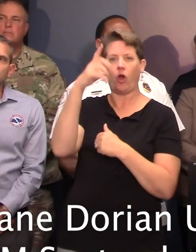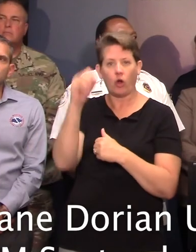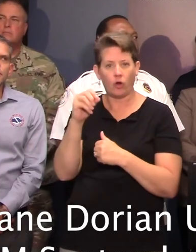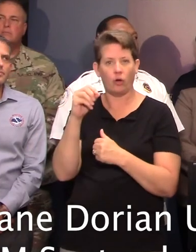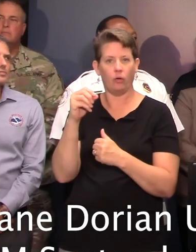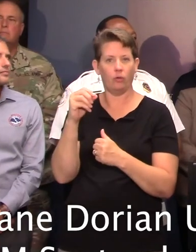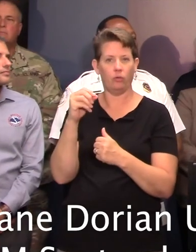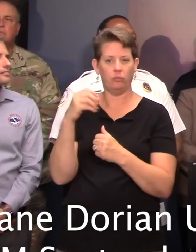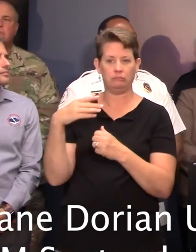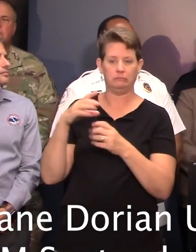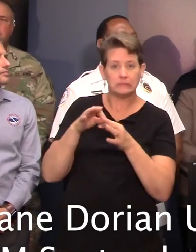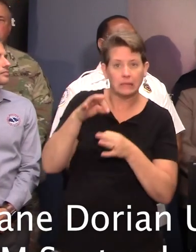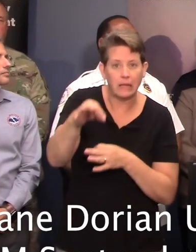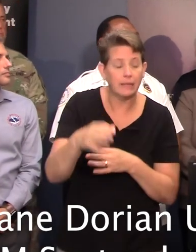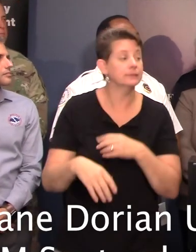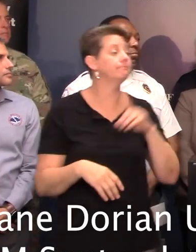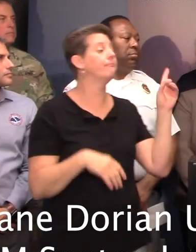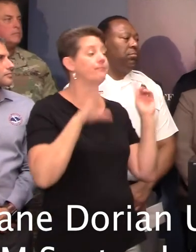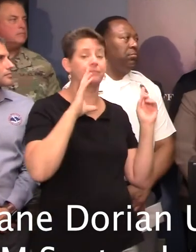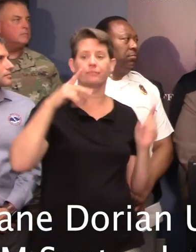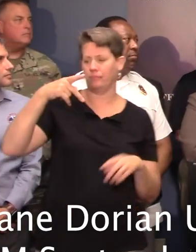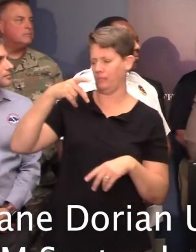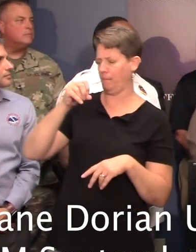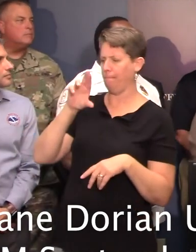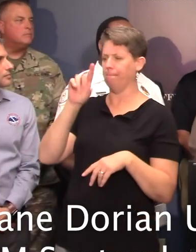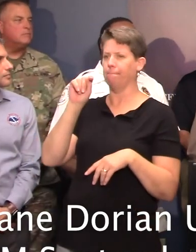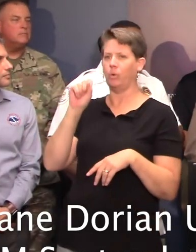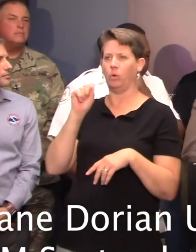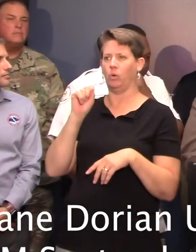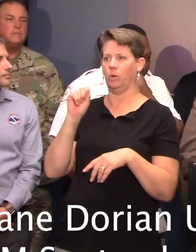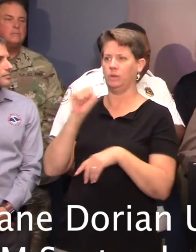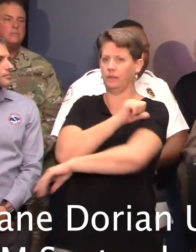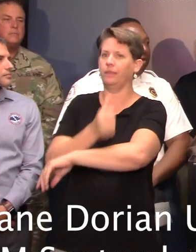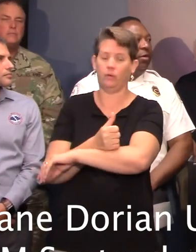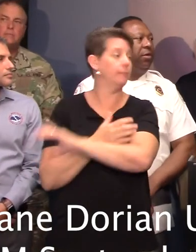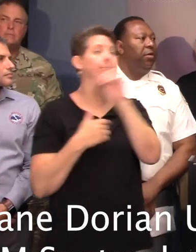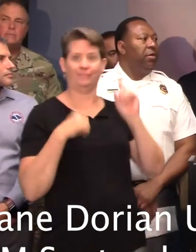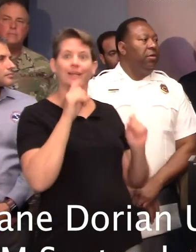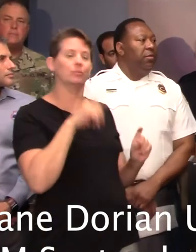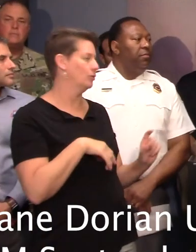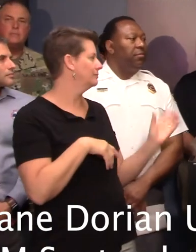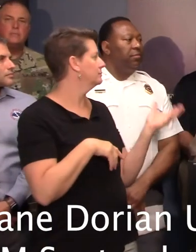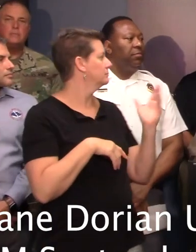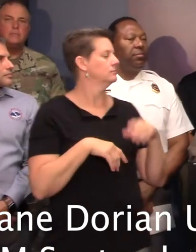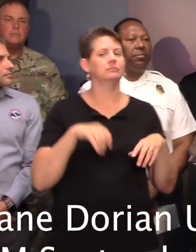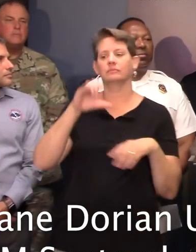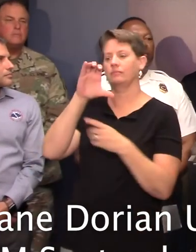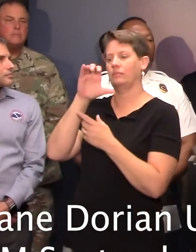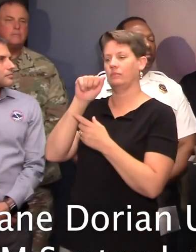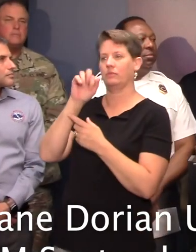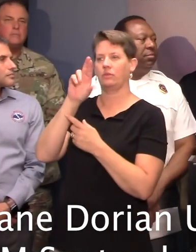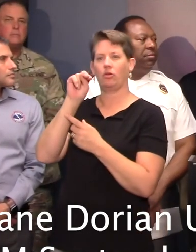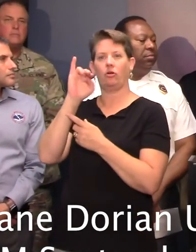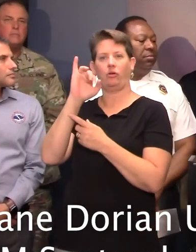concerned about? I know the Ports Authority is on top of that. I can report on that, yes, sir. So Carnival Cruise came